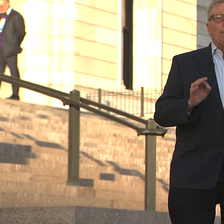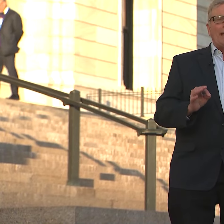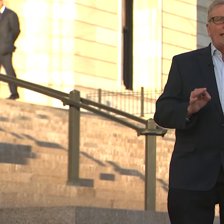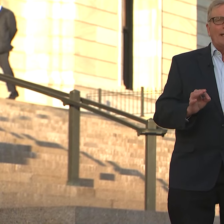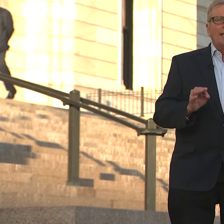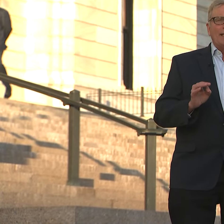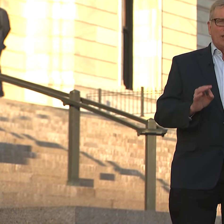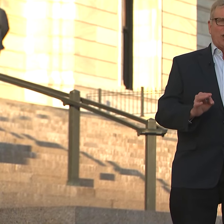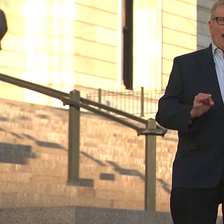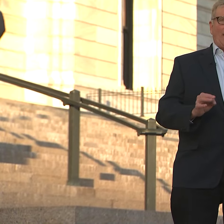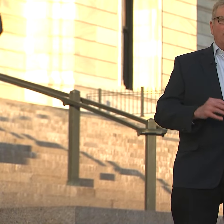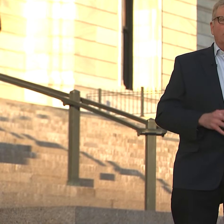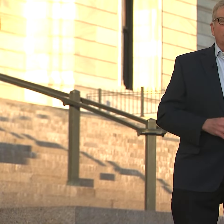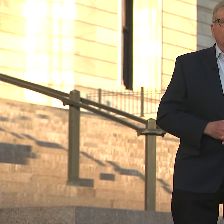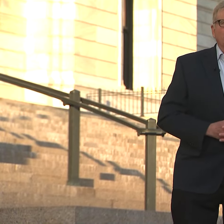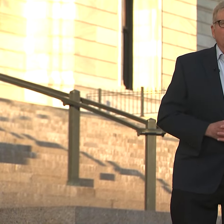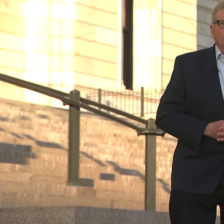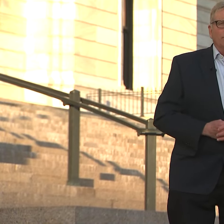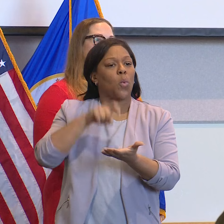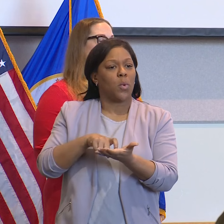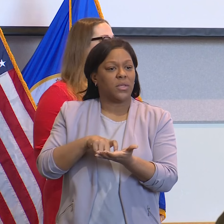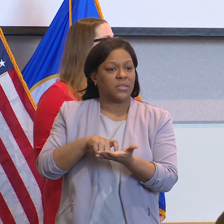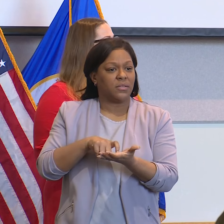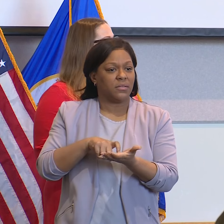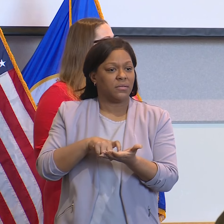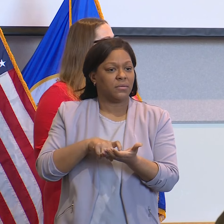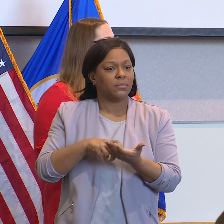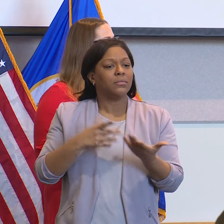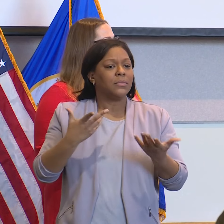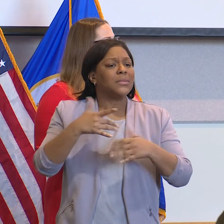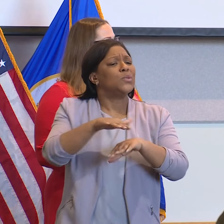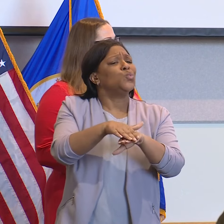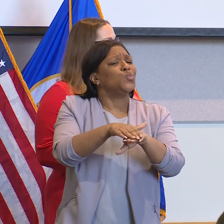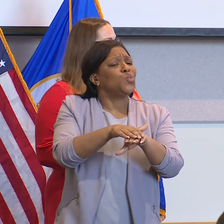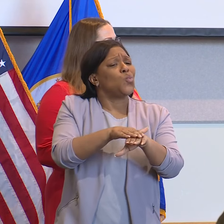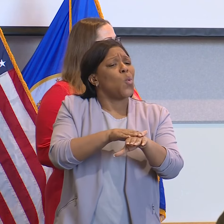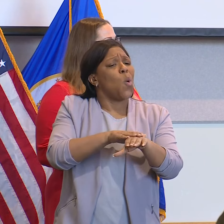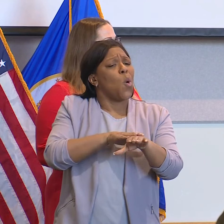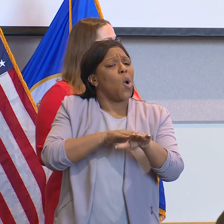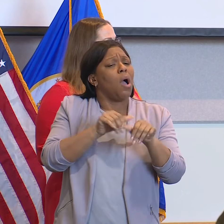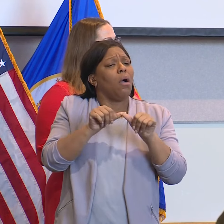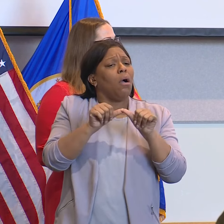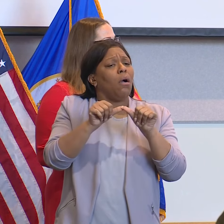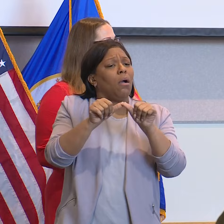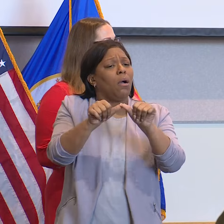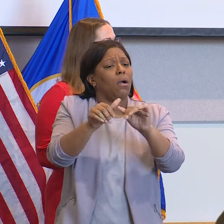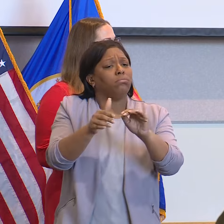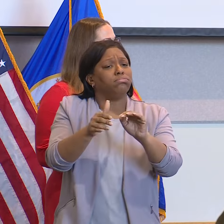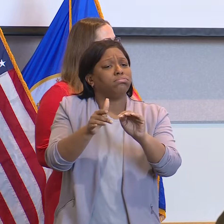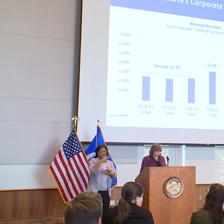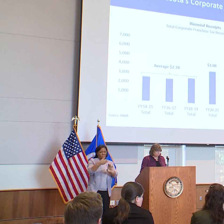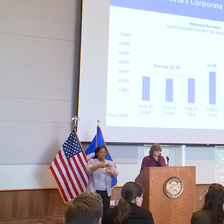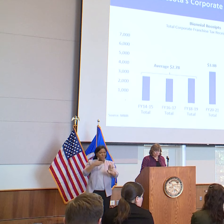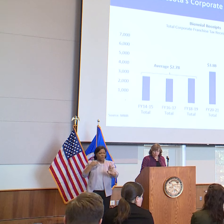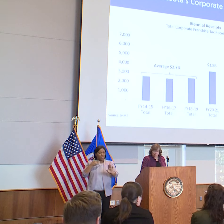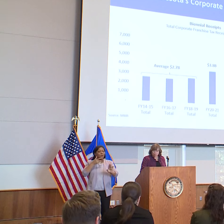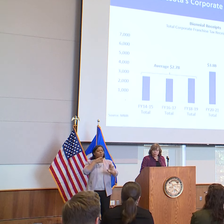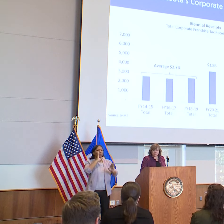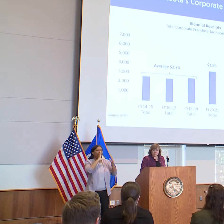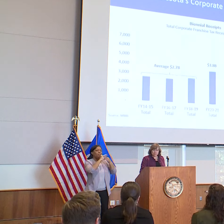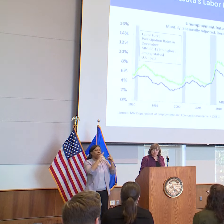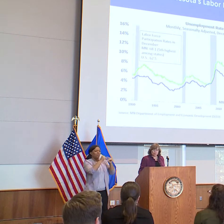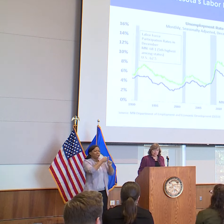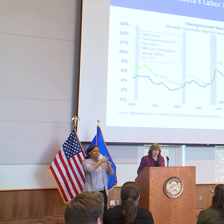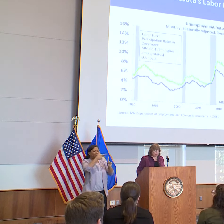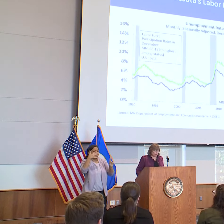to keep their spending in check. So the good news, continued growth. The state economists threw up a lot of charts